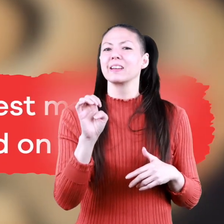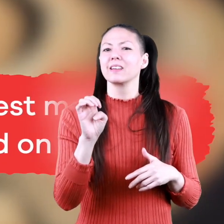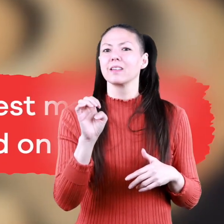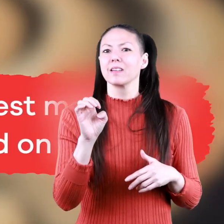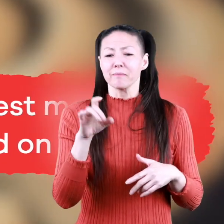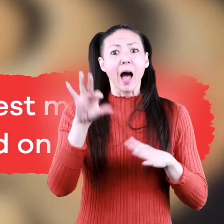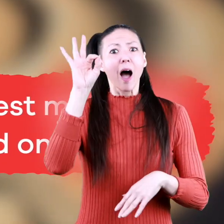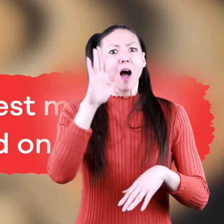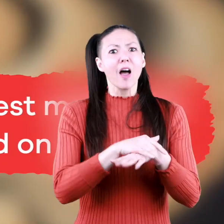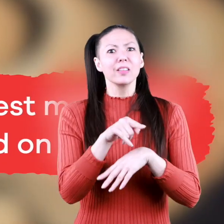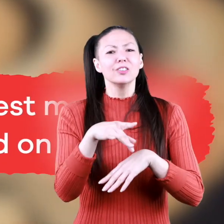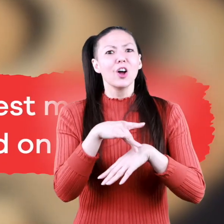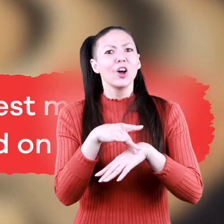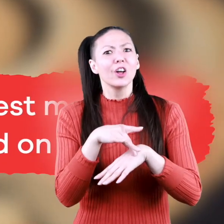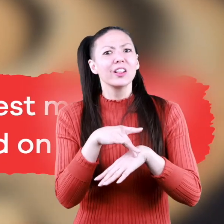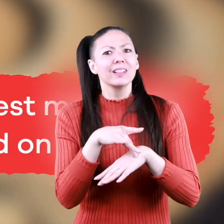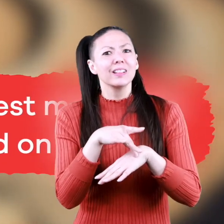that's ever been discovered on Earth?